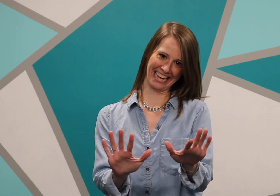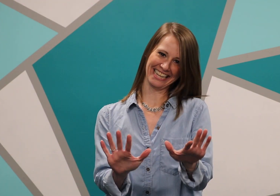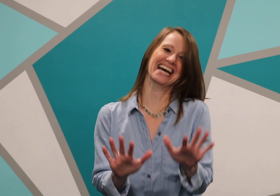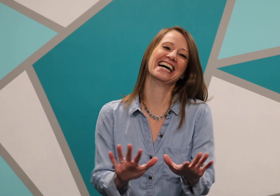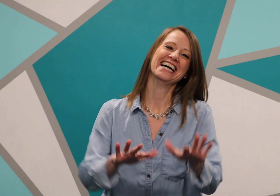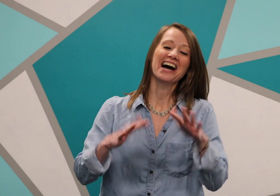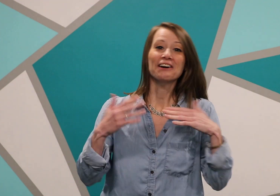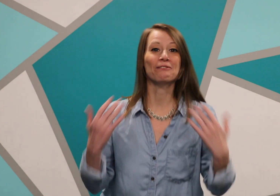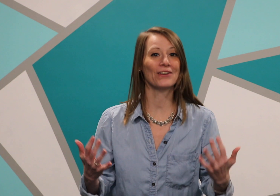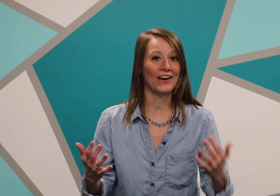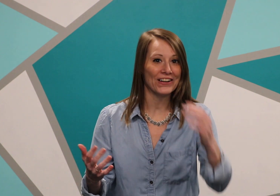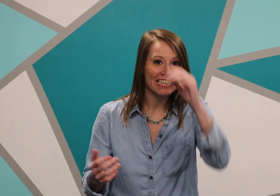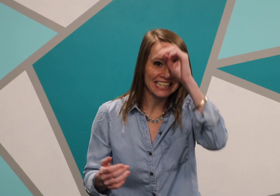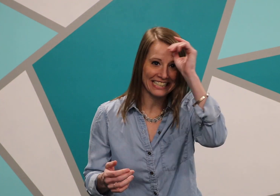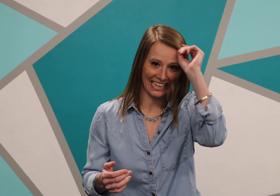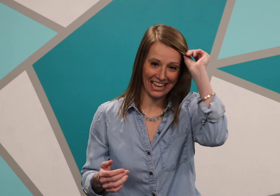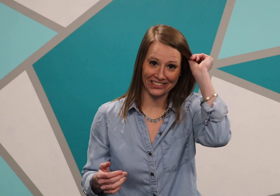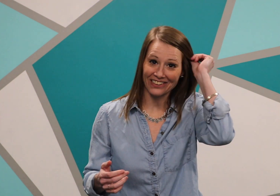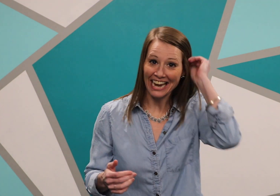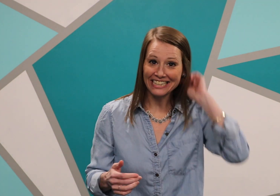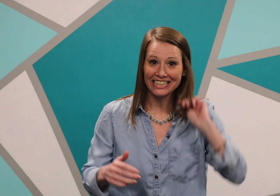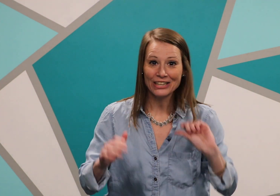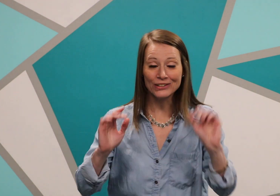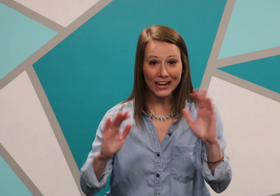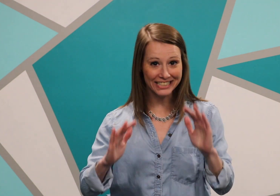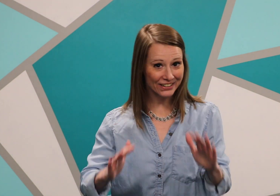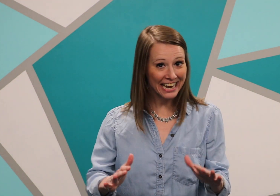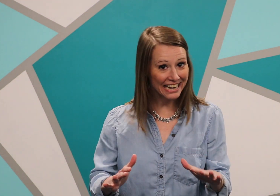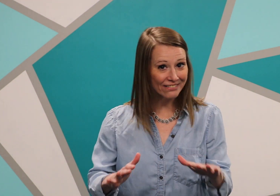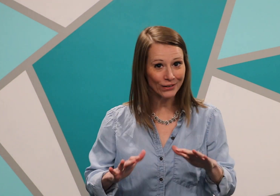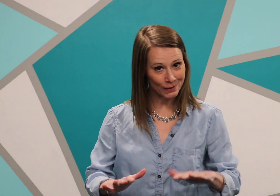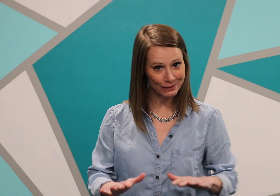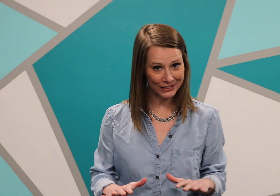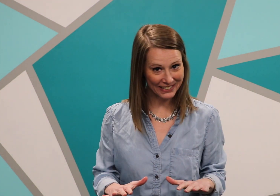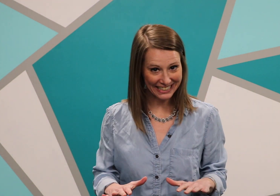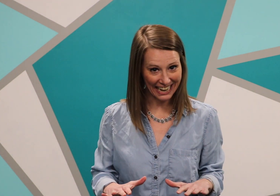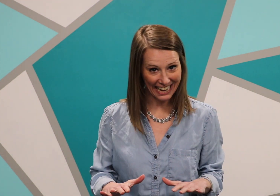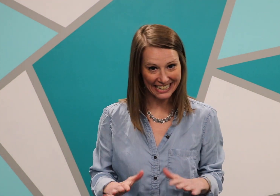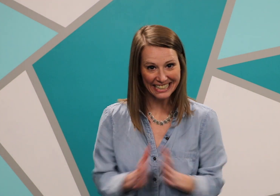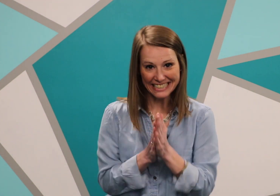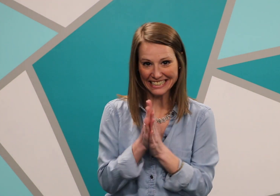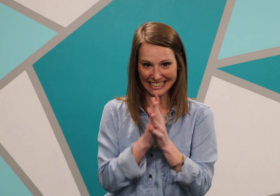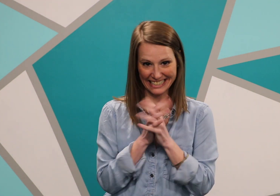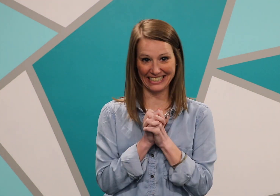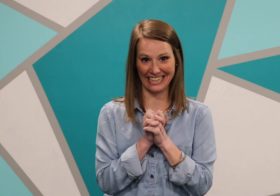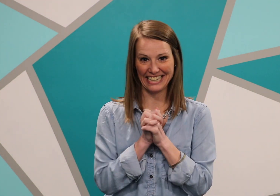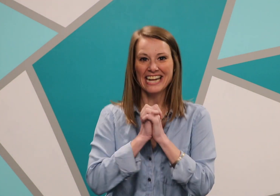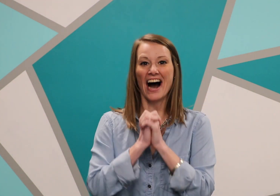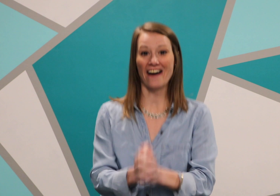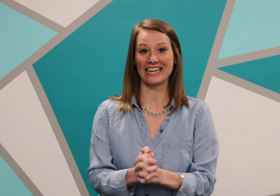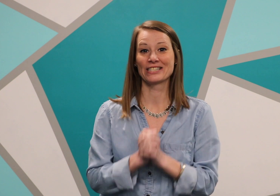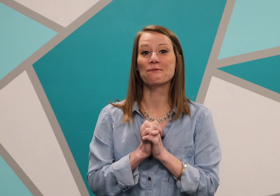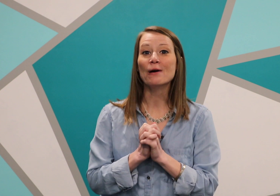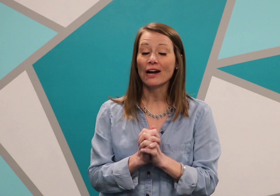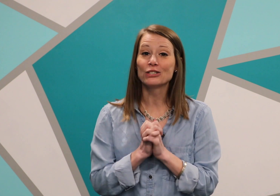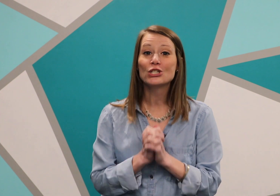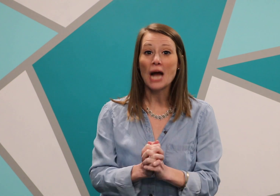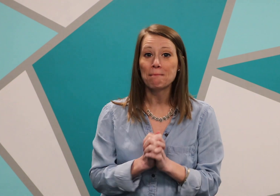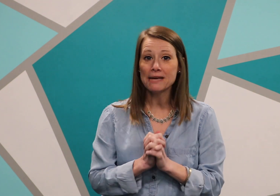Okay, we're all in this together, right? You guys are in for what we're doing today? Good. All right, so we are jumping